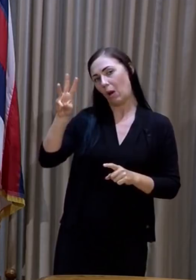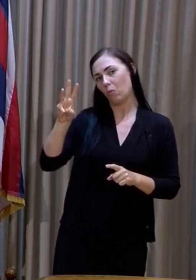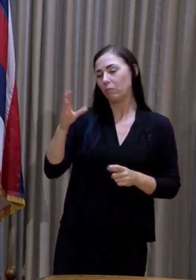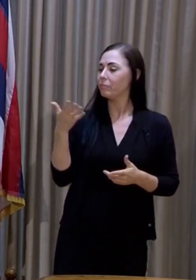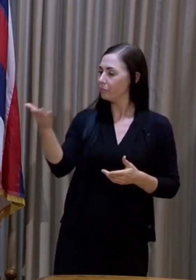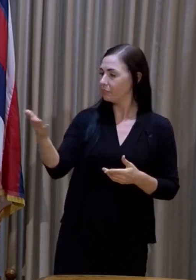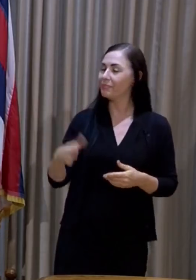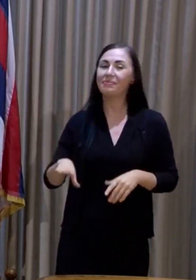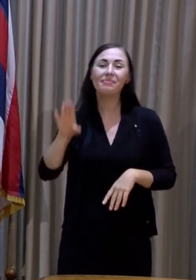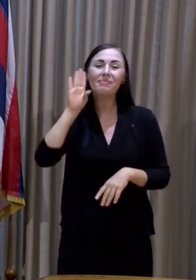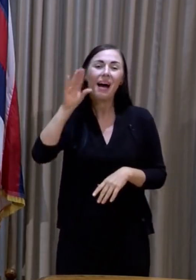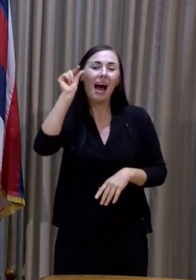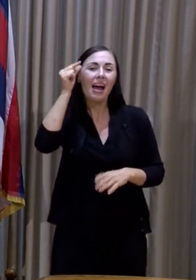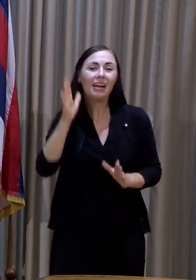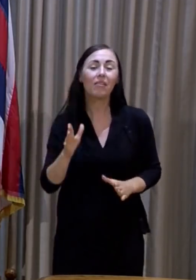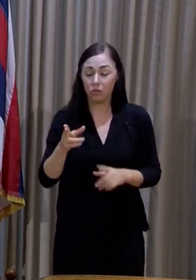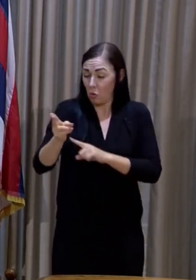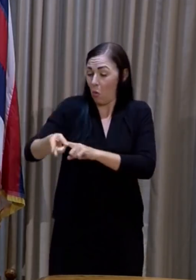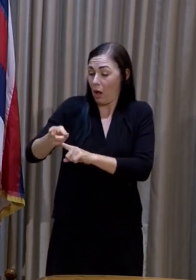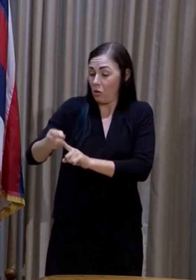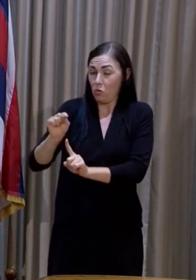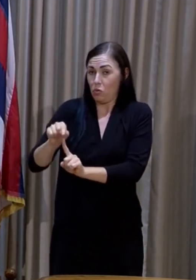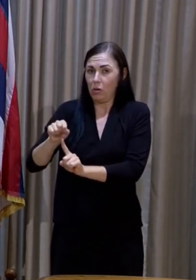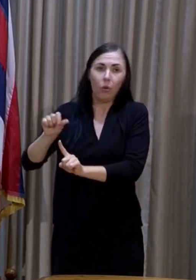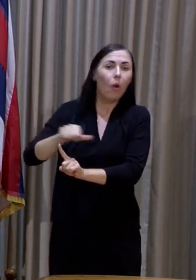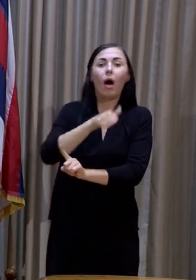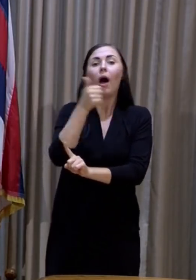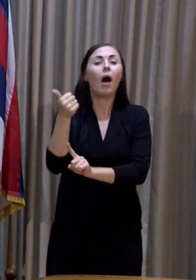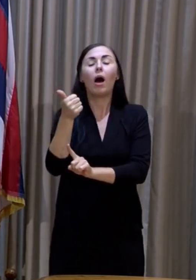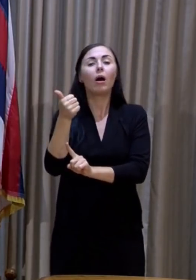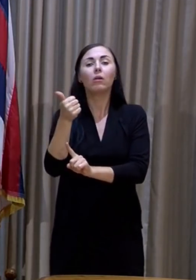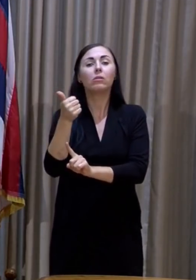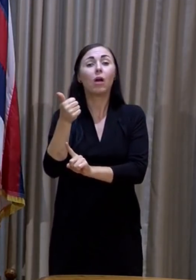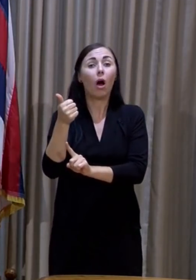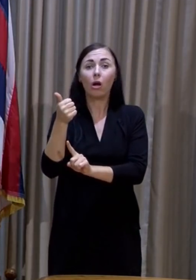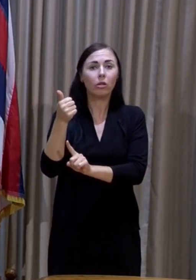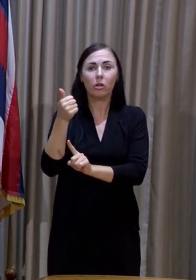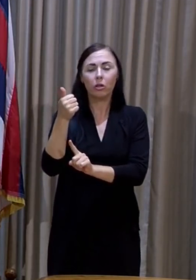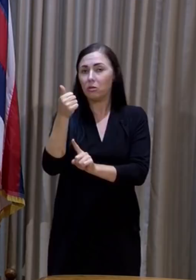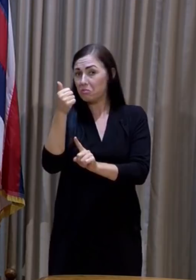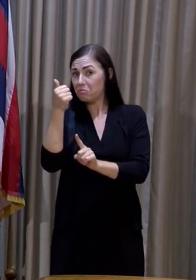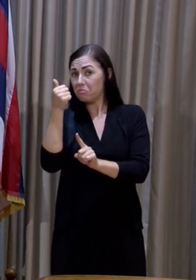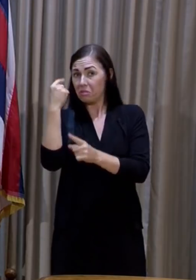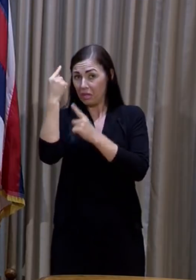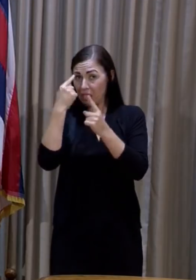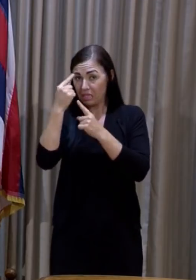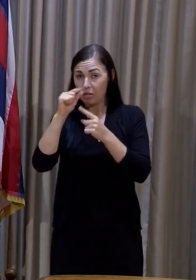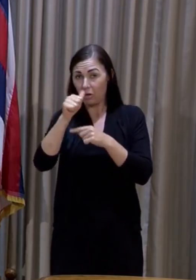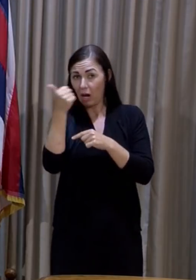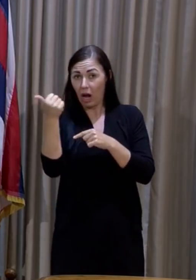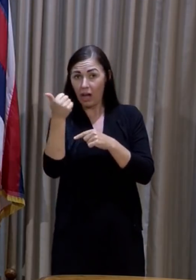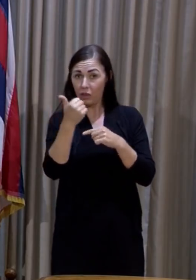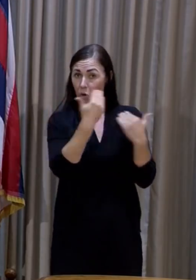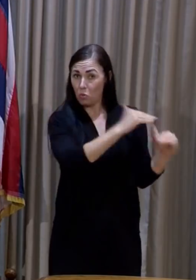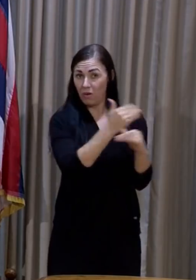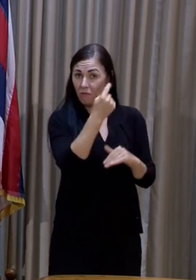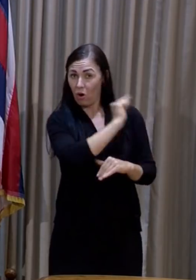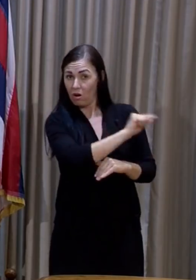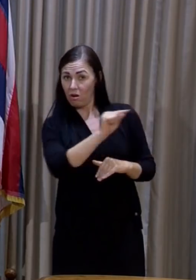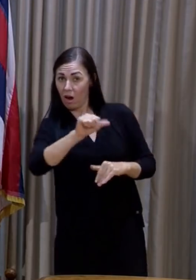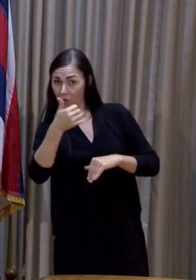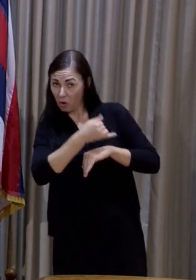Hi, Governor. Other than Honolulu, are you considering mitigation requests from Outer Island Mayor specifically for Maui County?